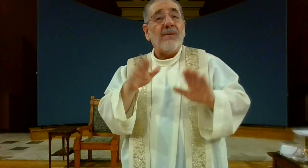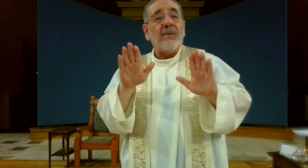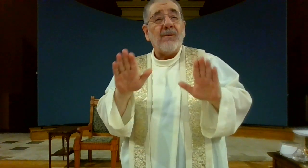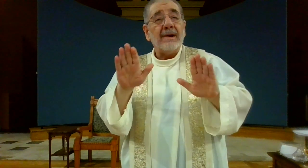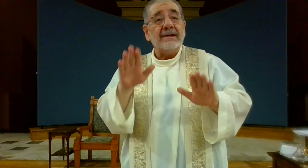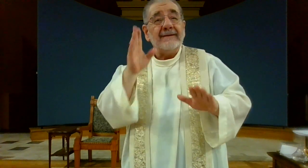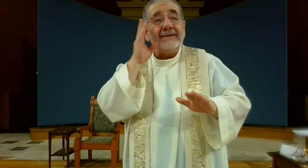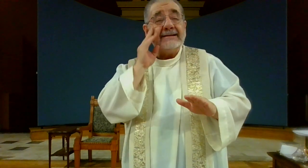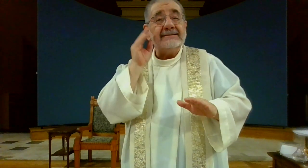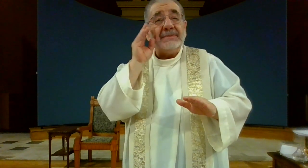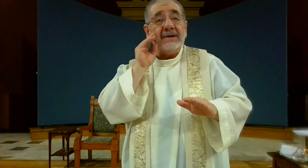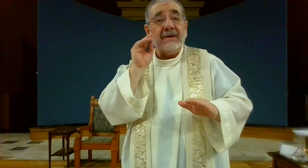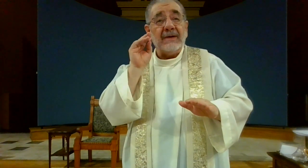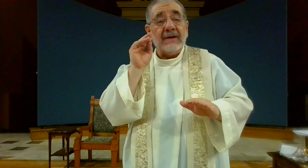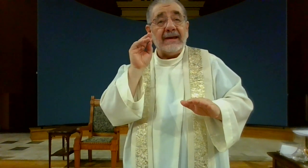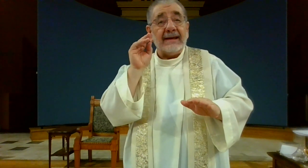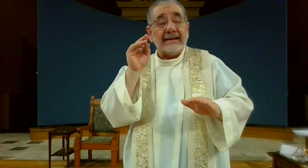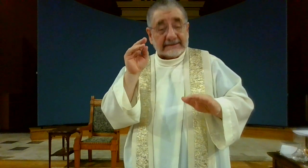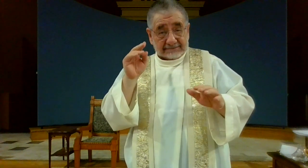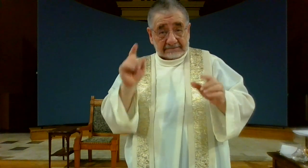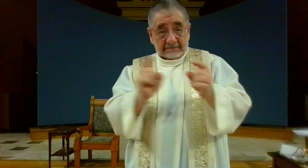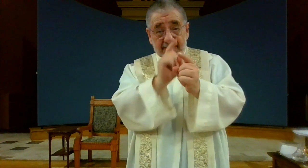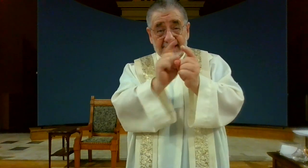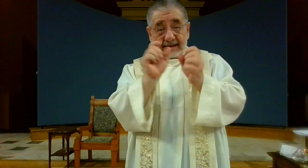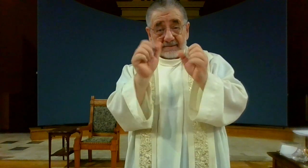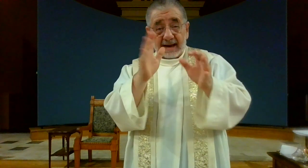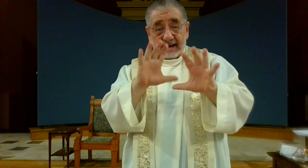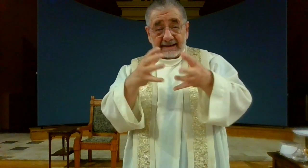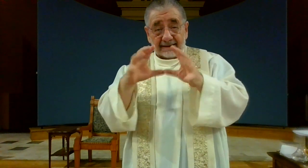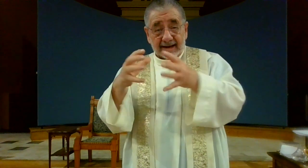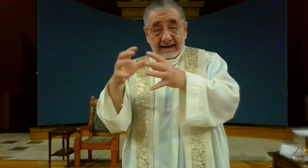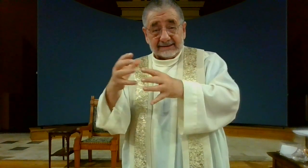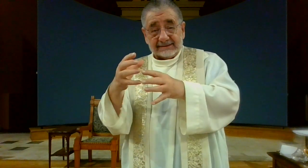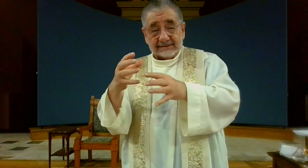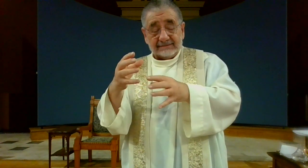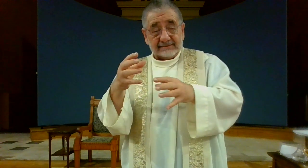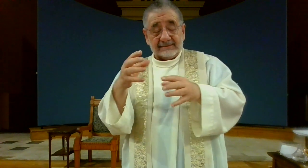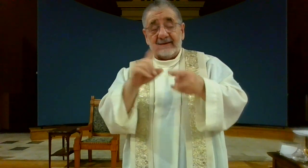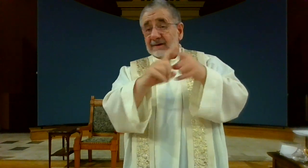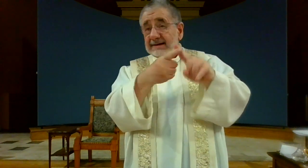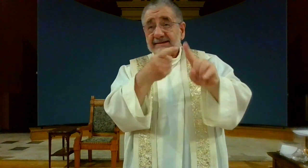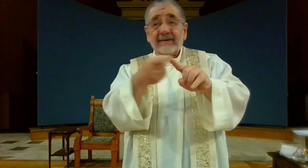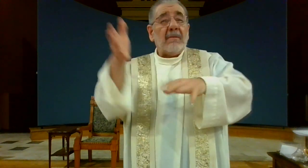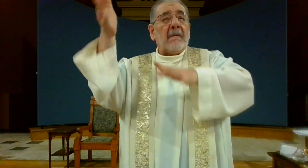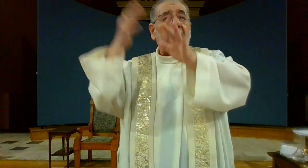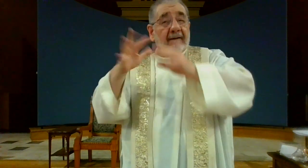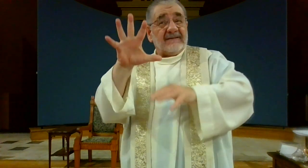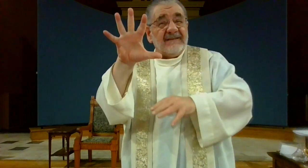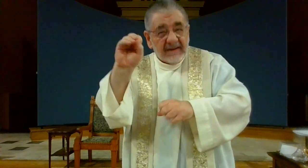and had a wonderful experience meeting different people and long-lost